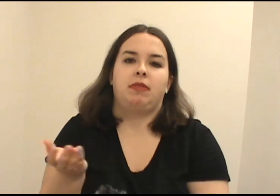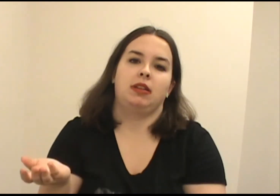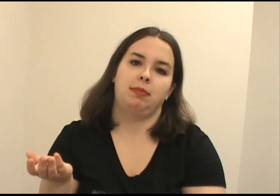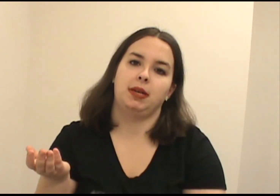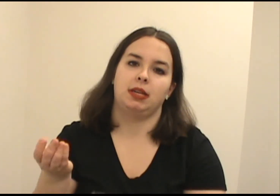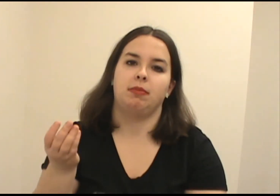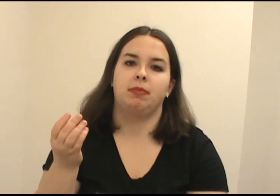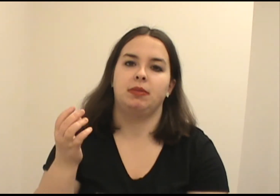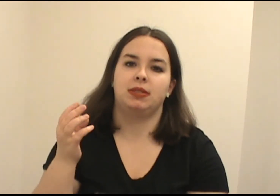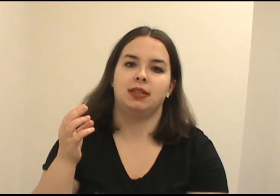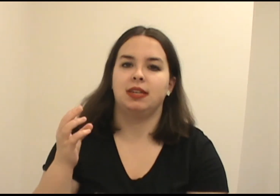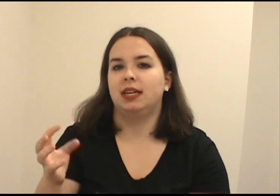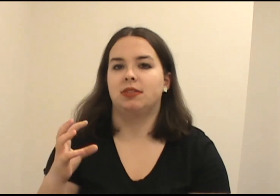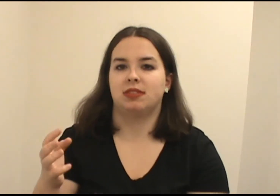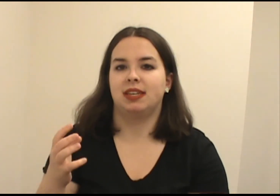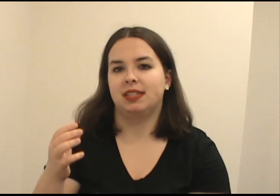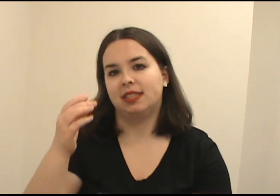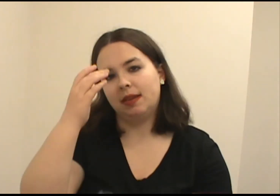fairly predictable, but it was still interesting to see.